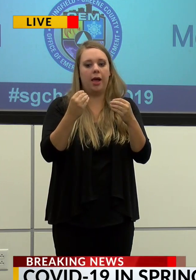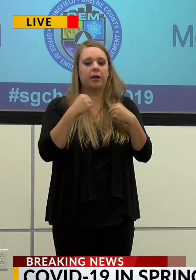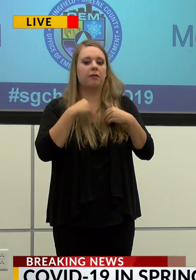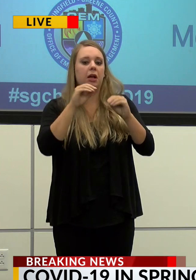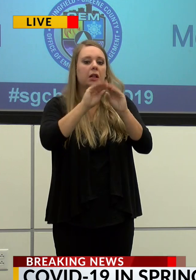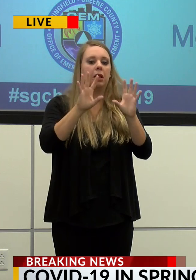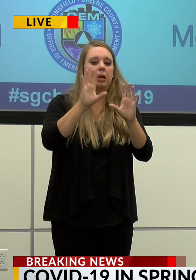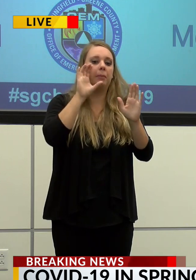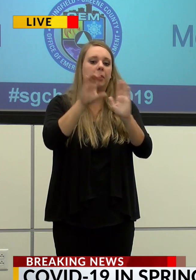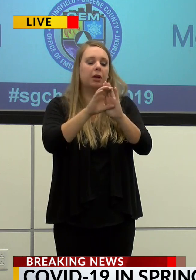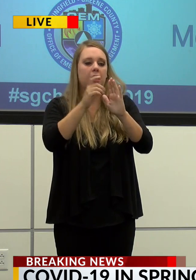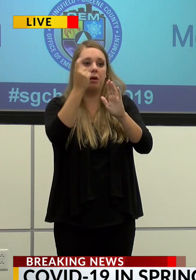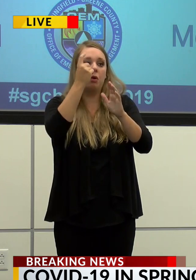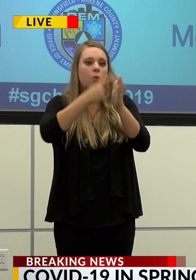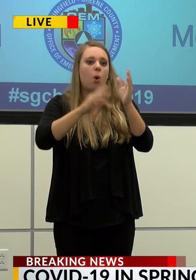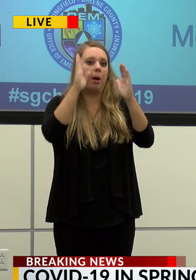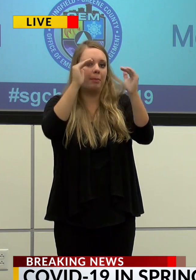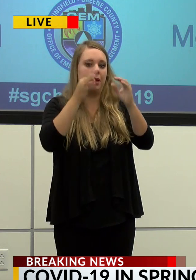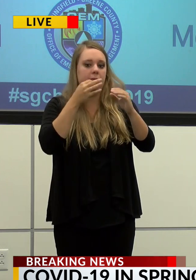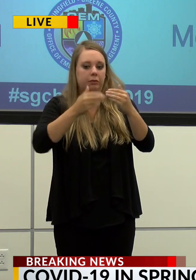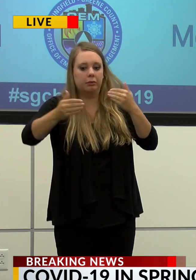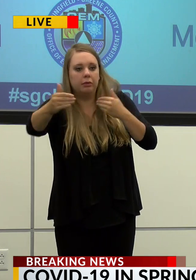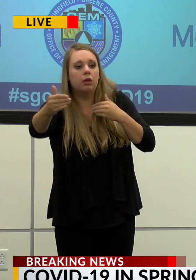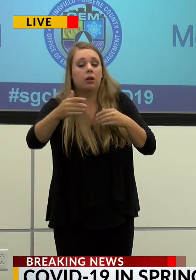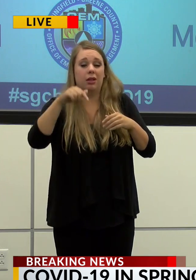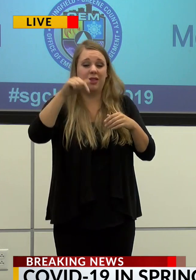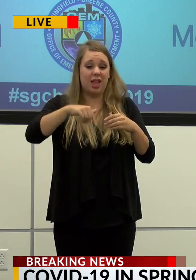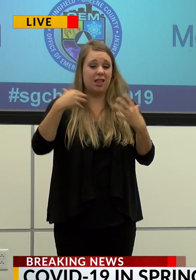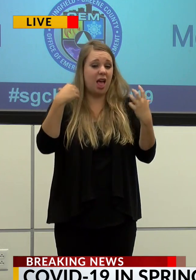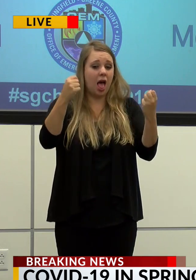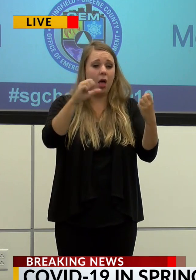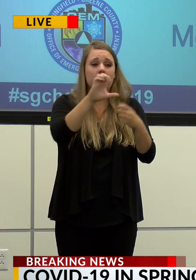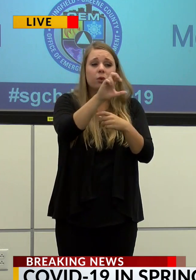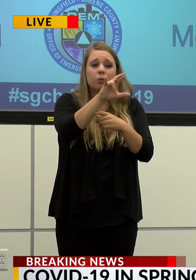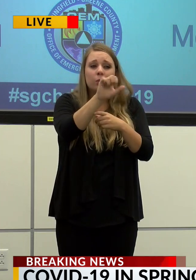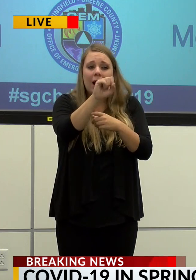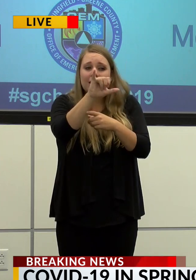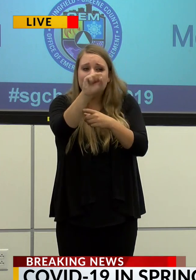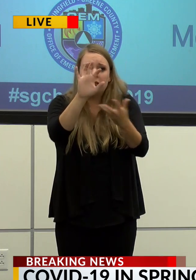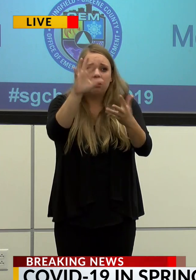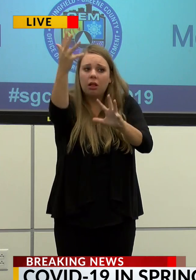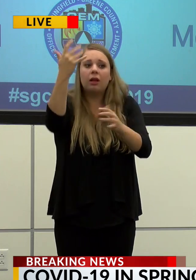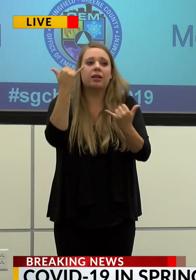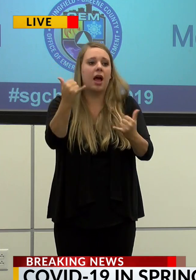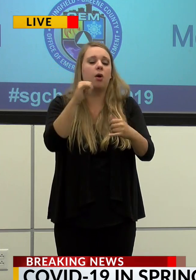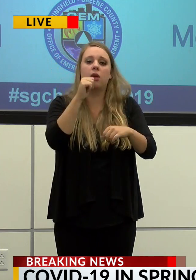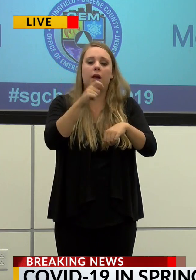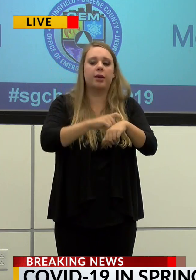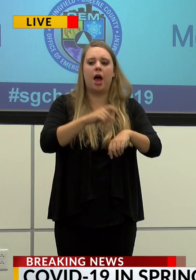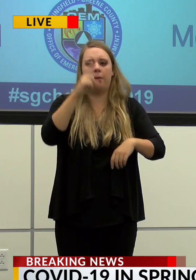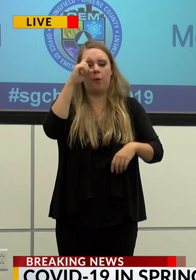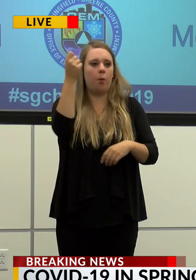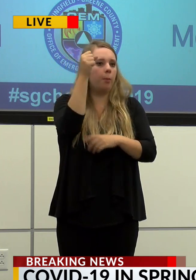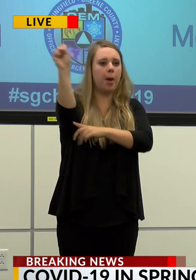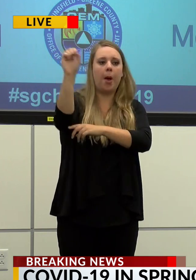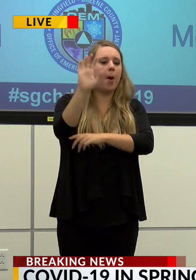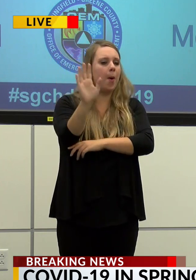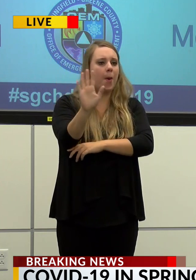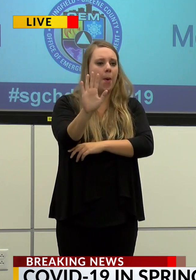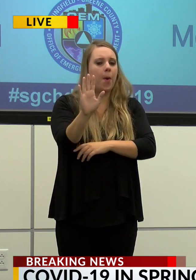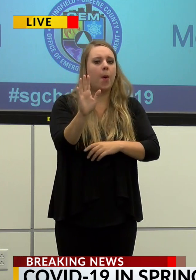days ahead. This is a health crisis. It's not a time for civil disobedience. I am so proud